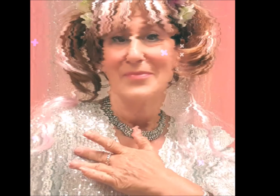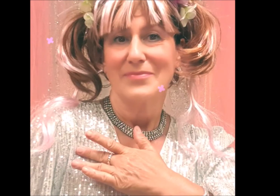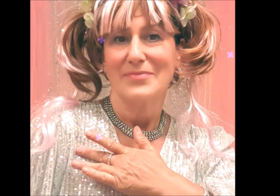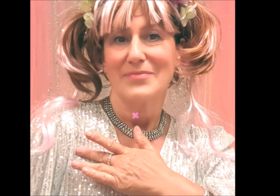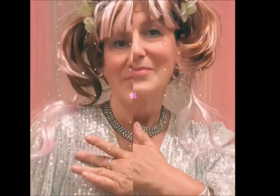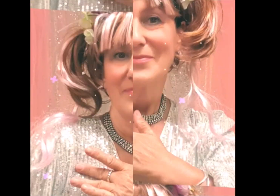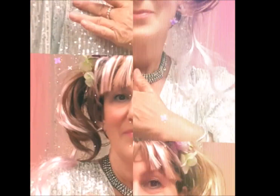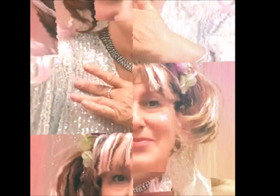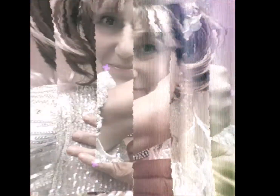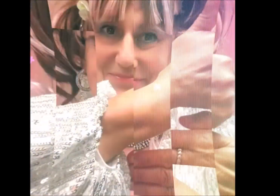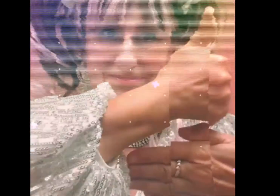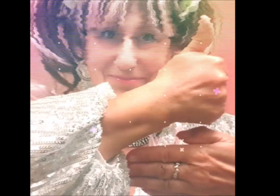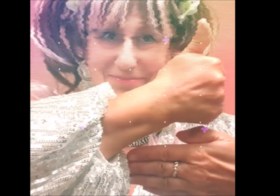at a children's party